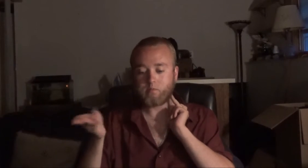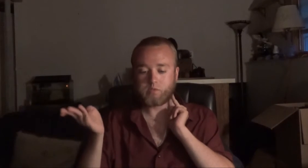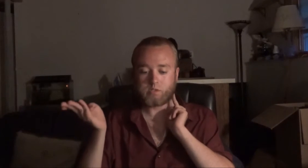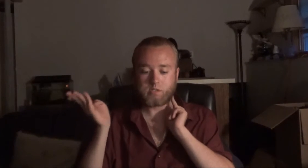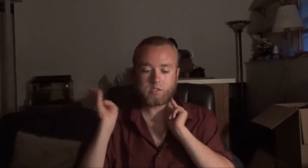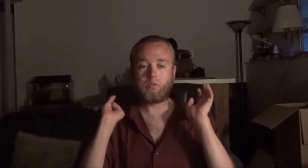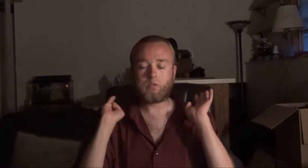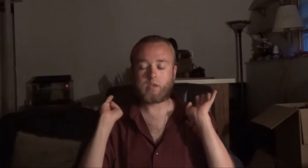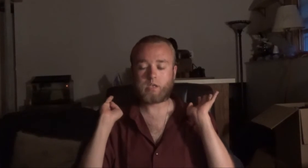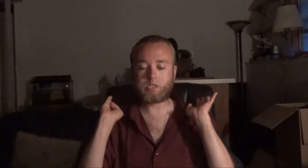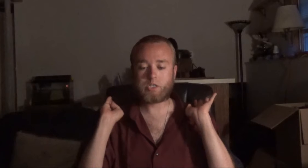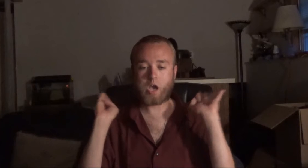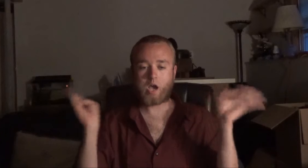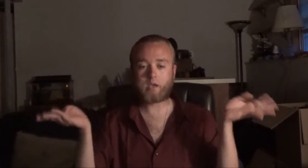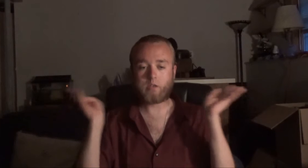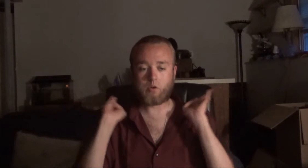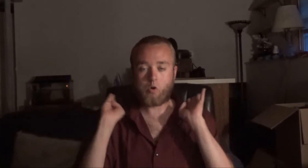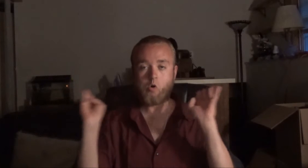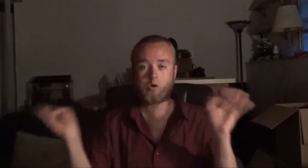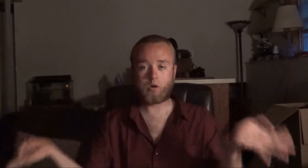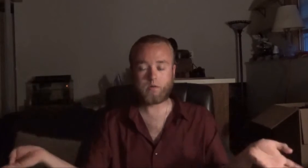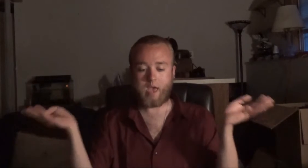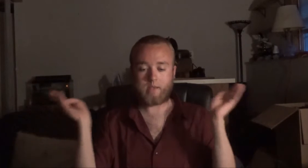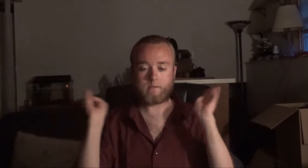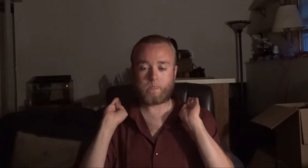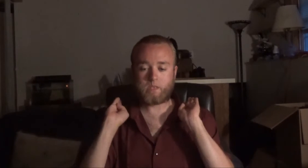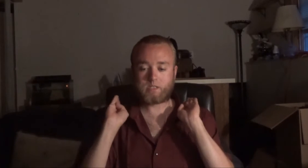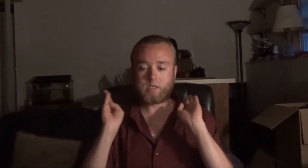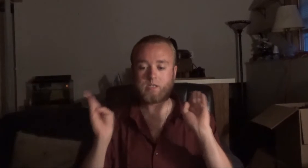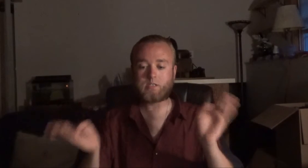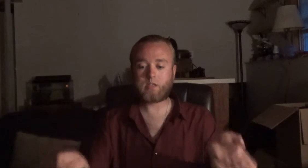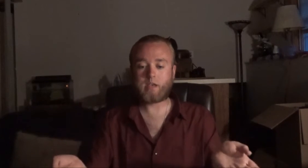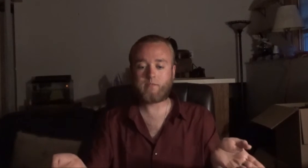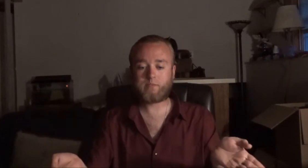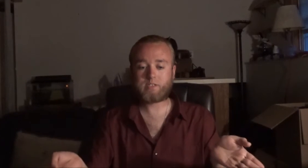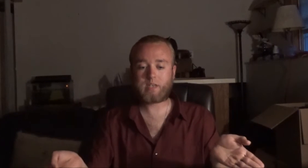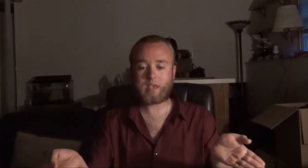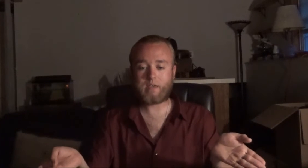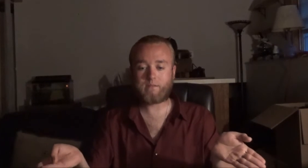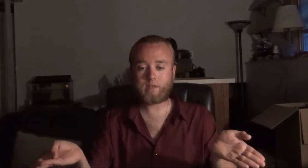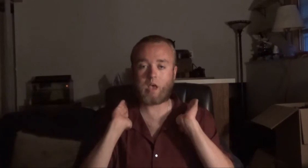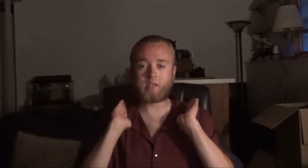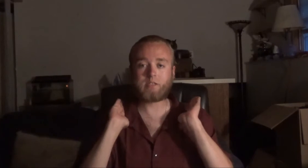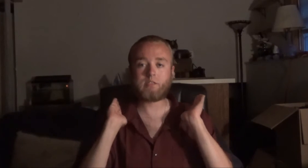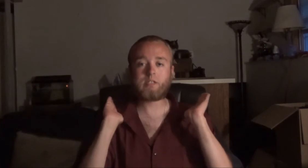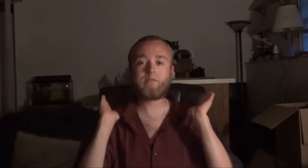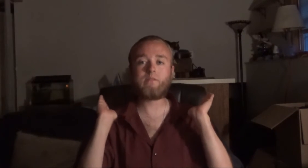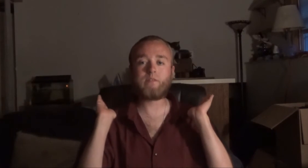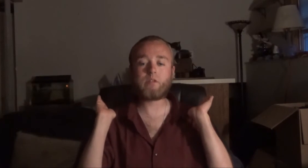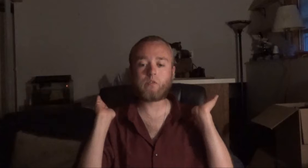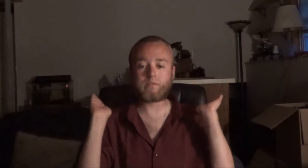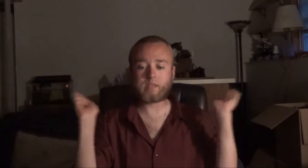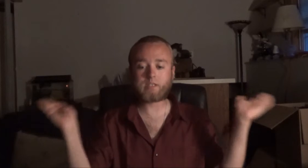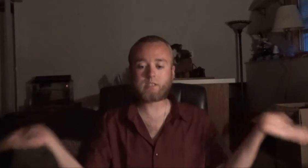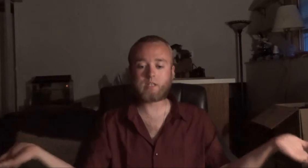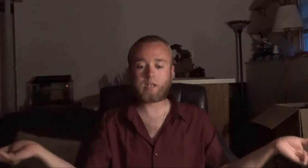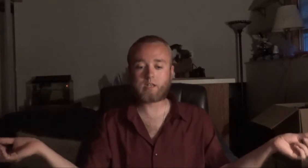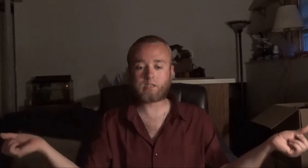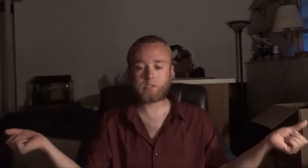him was just looking in shock and horror. And this kid's life was saved. There's even a video of the incident, and it is